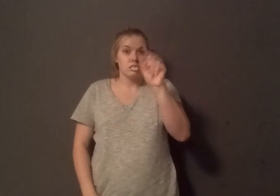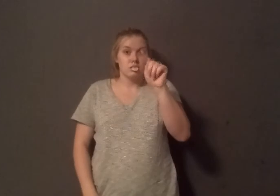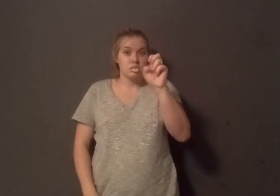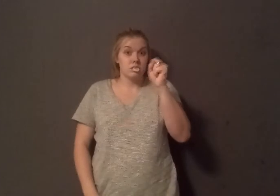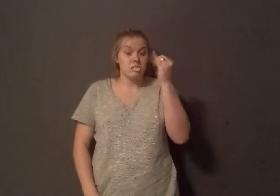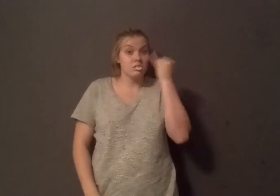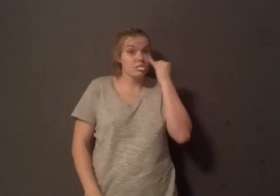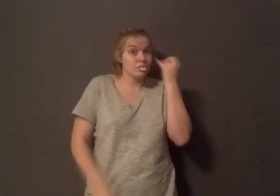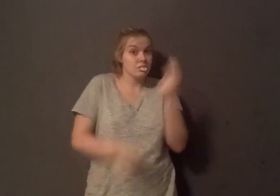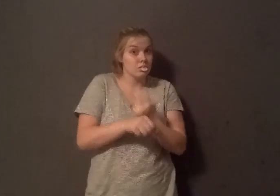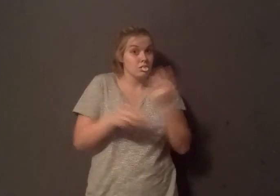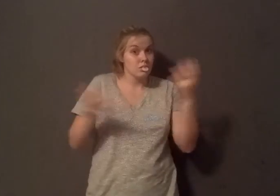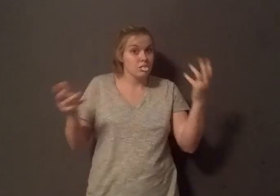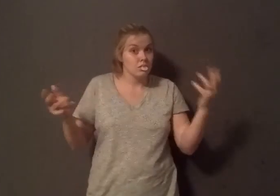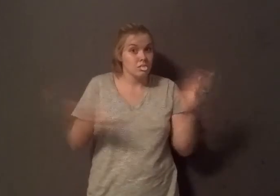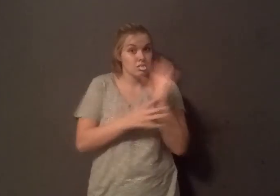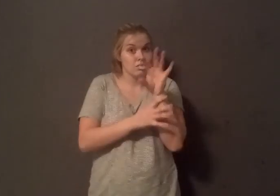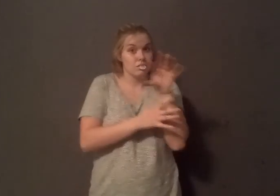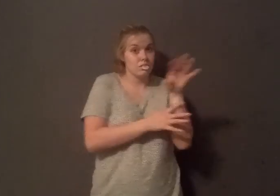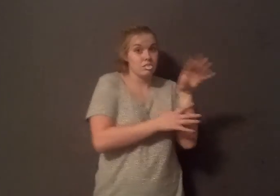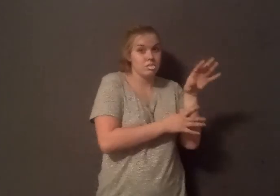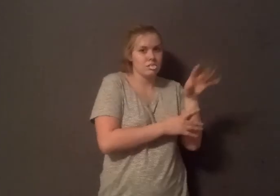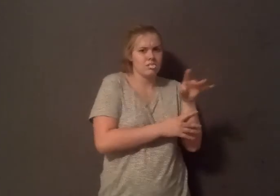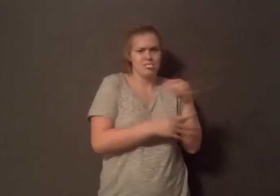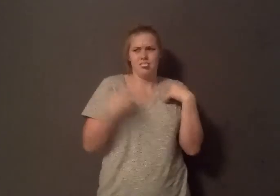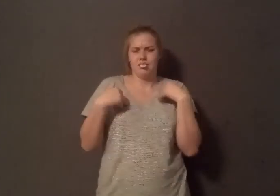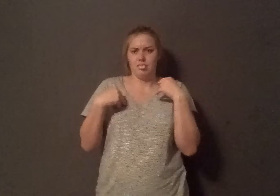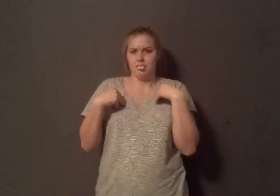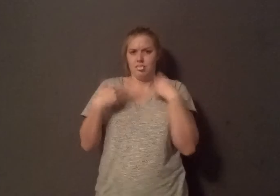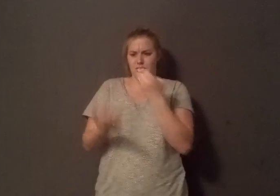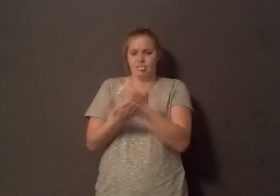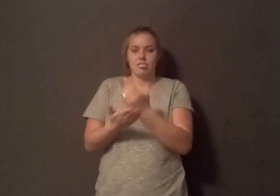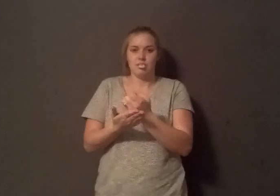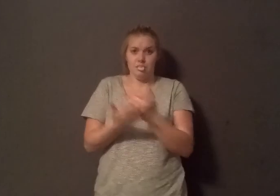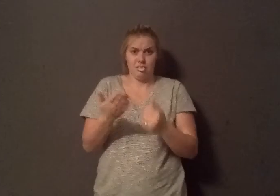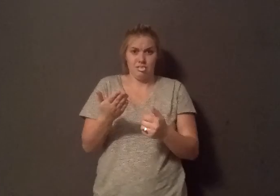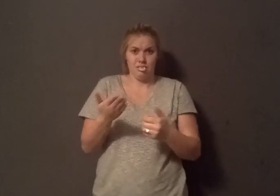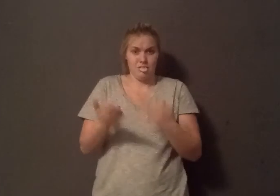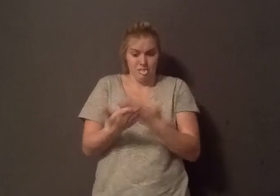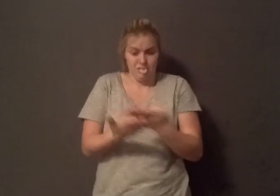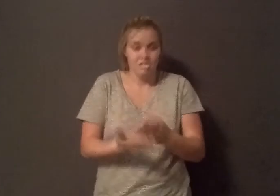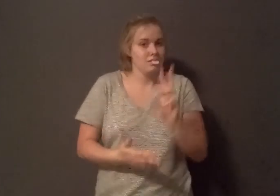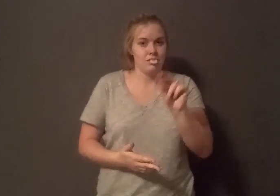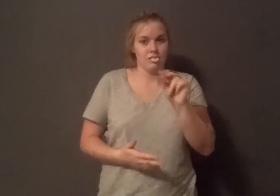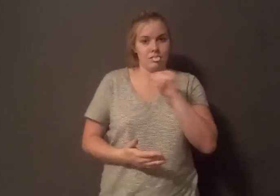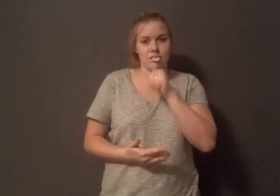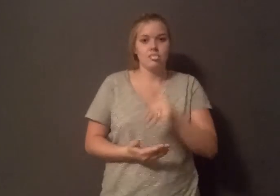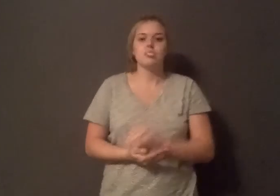based diet. I don't believe there's sufficient evidence to demonstrate that. How does it compare to the